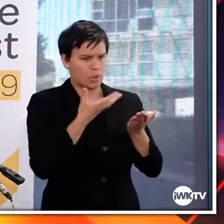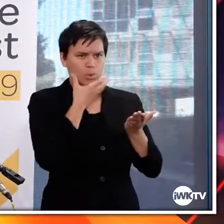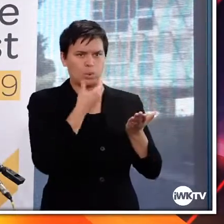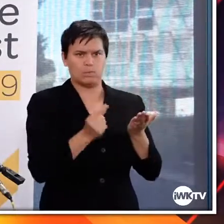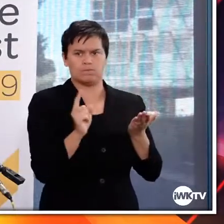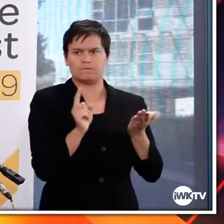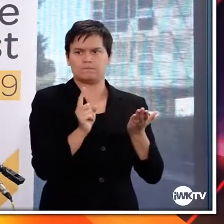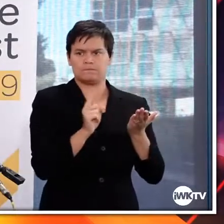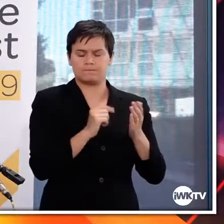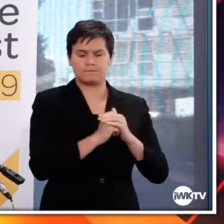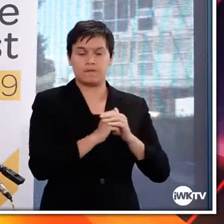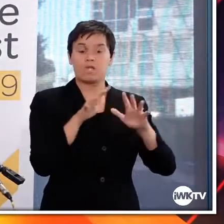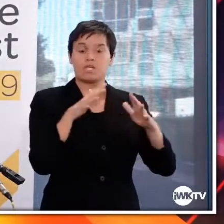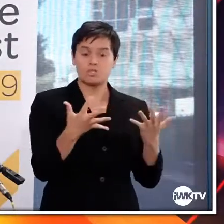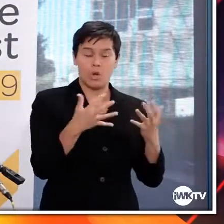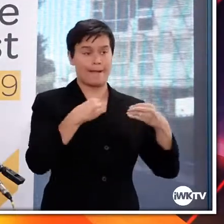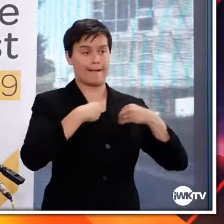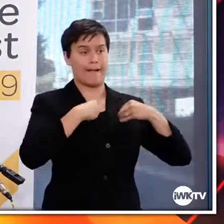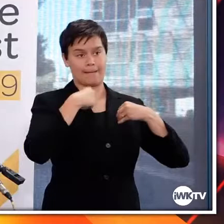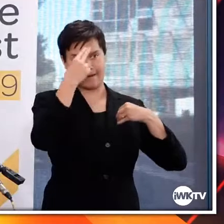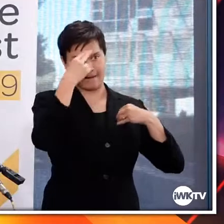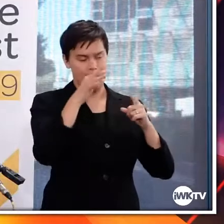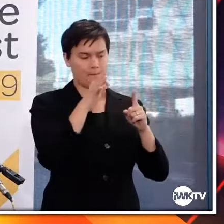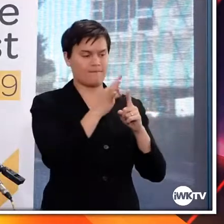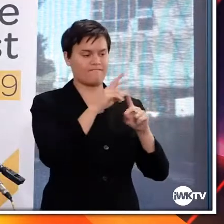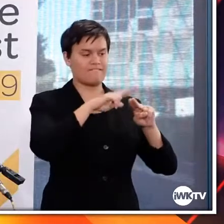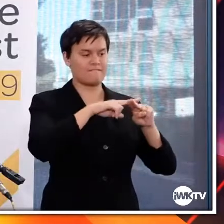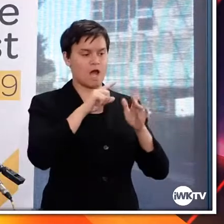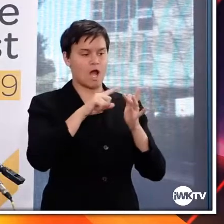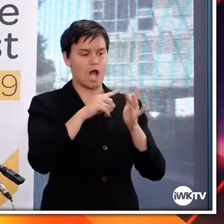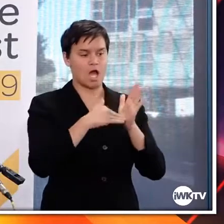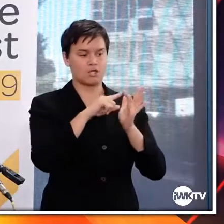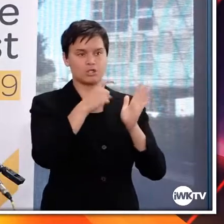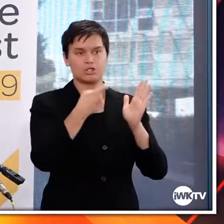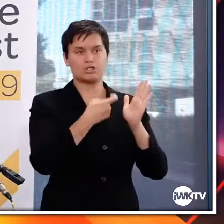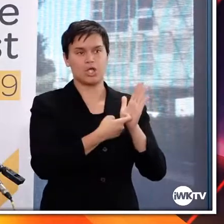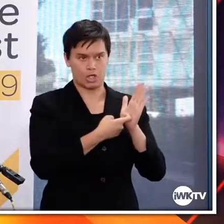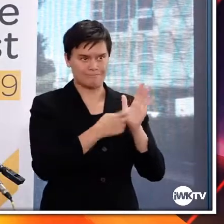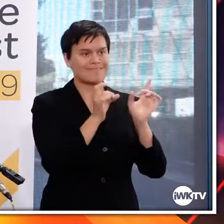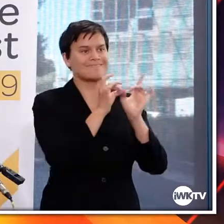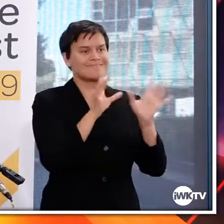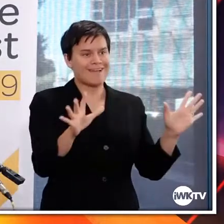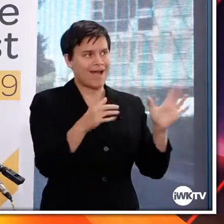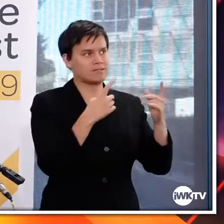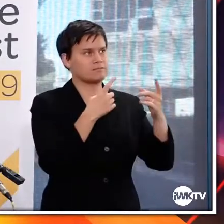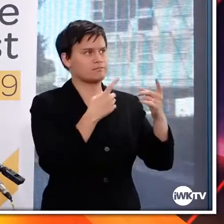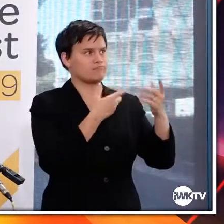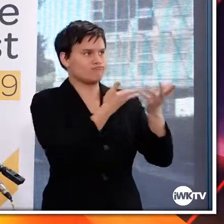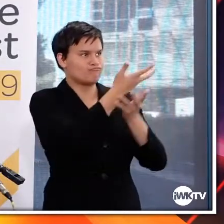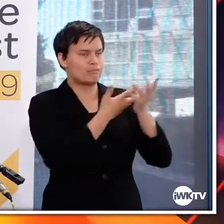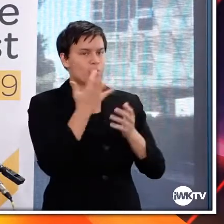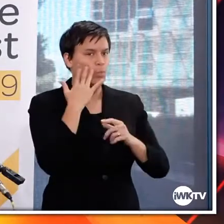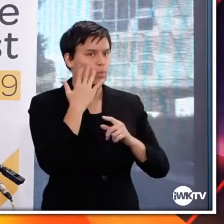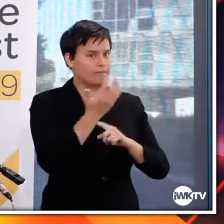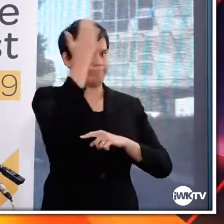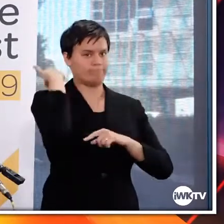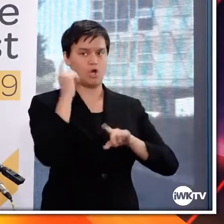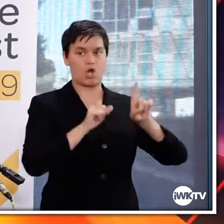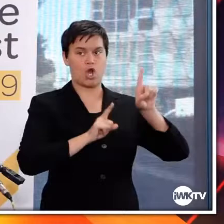working with Pfizer for a number of months now, and we started receiving some data back in November.